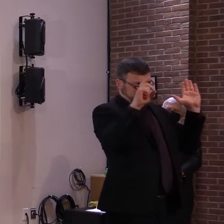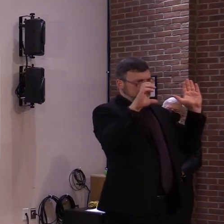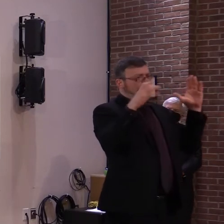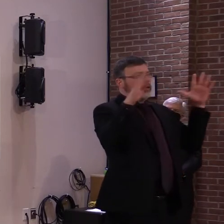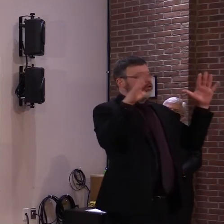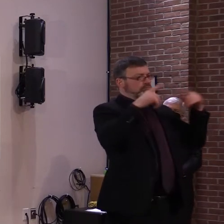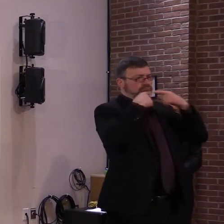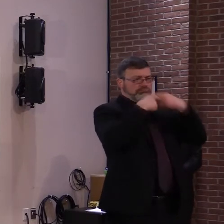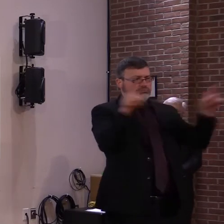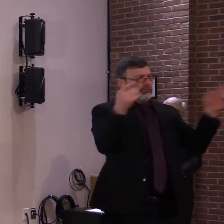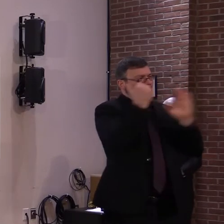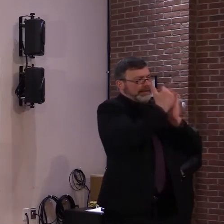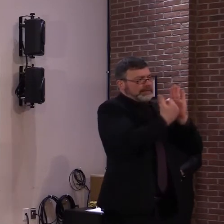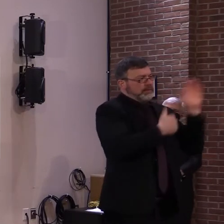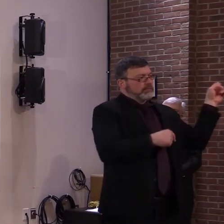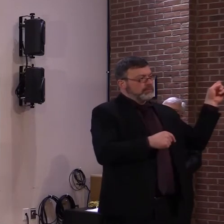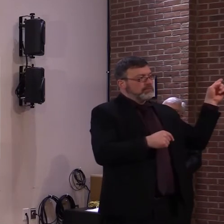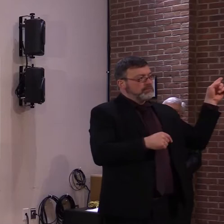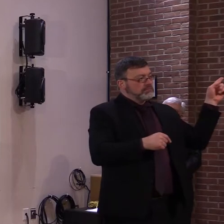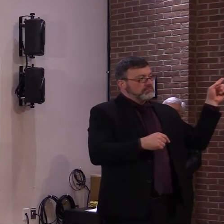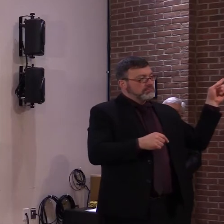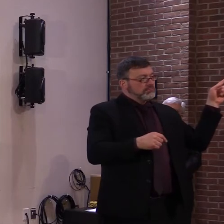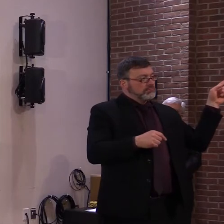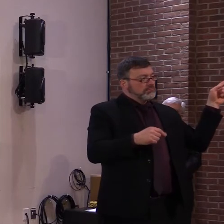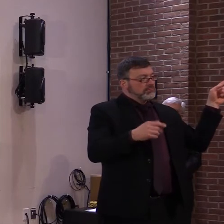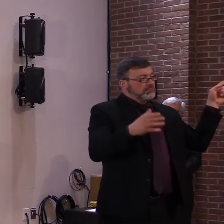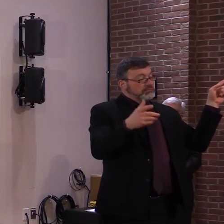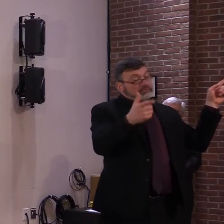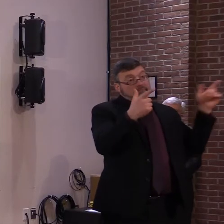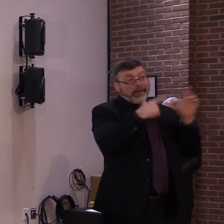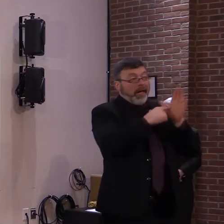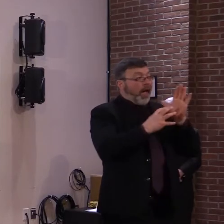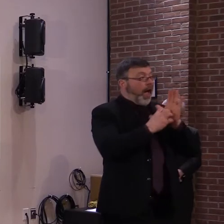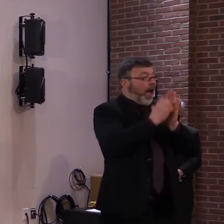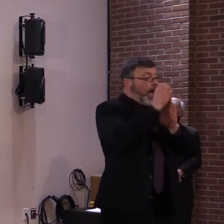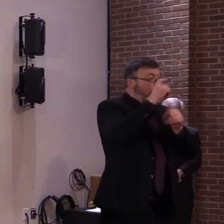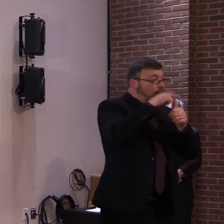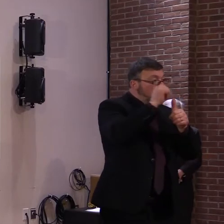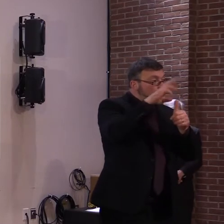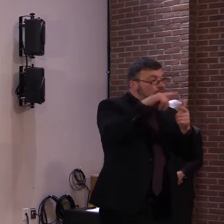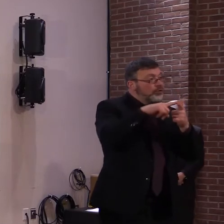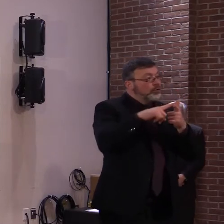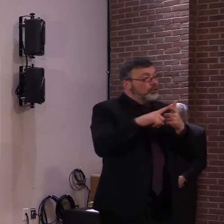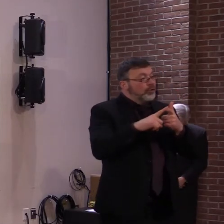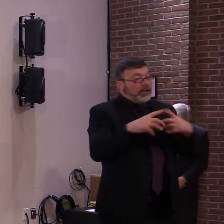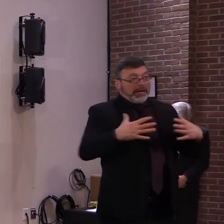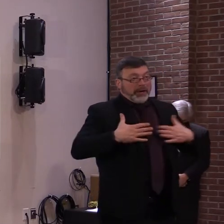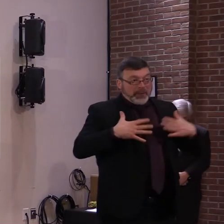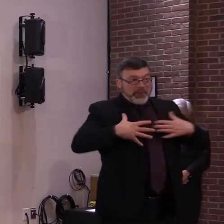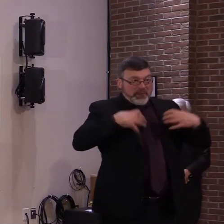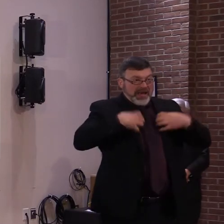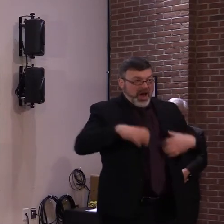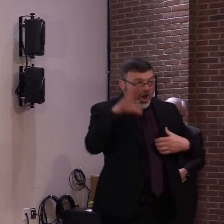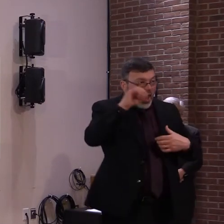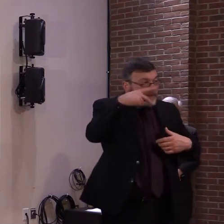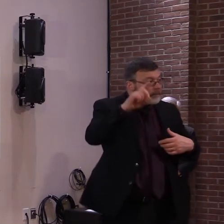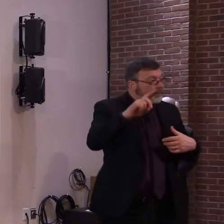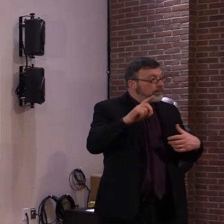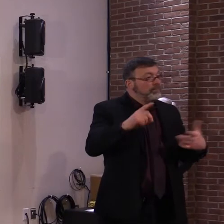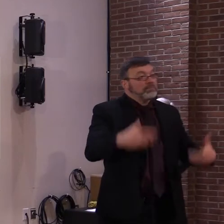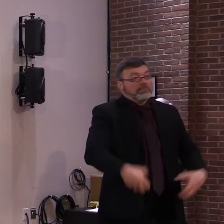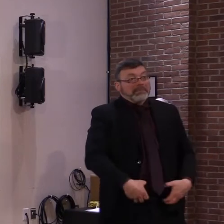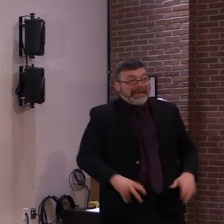kidney disease, COPD, also known as emphysema, a variety of heart